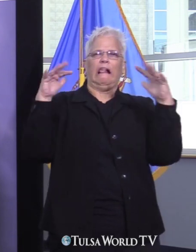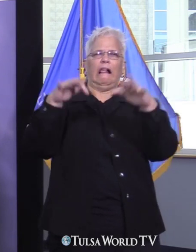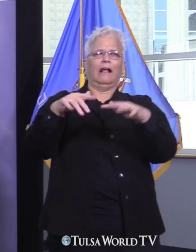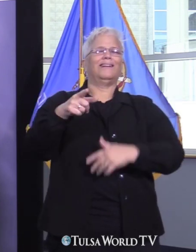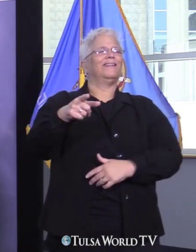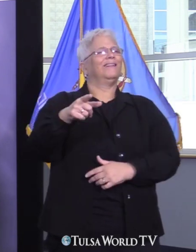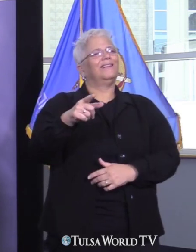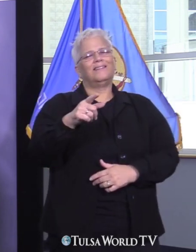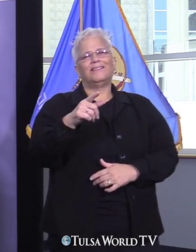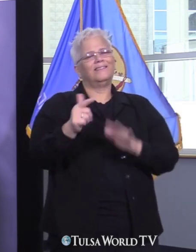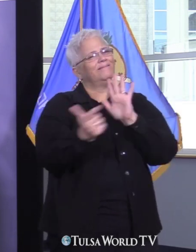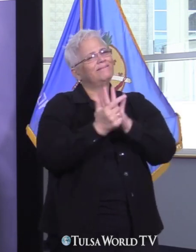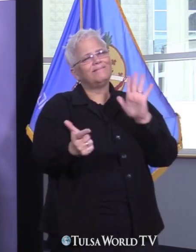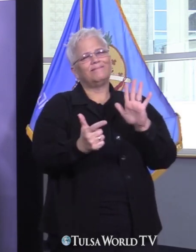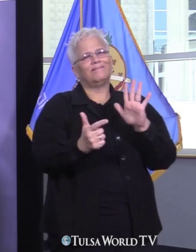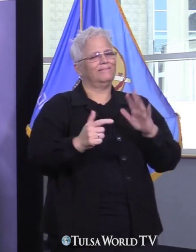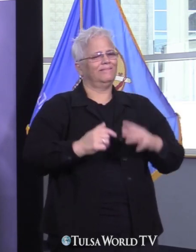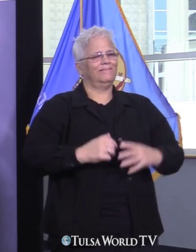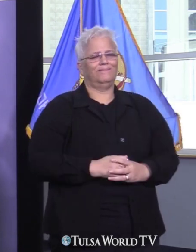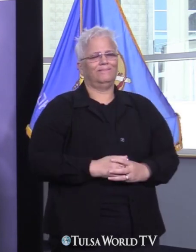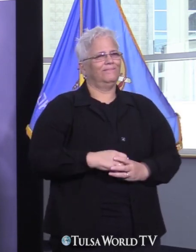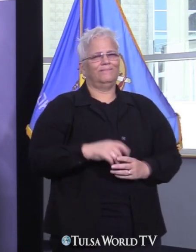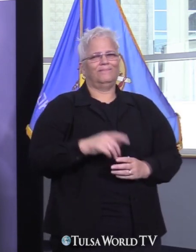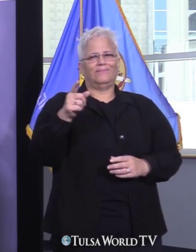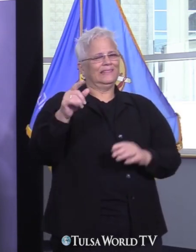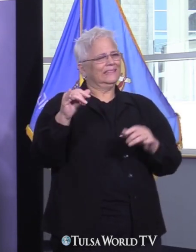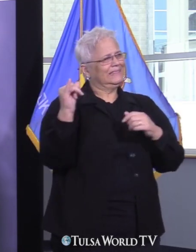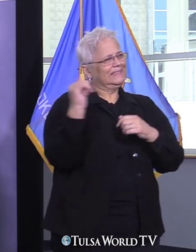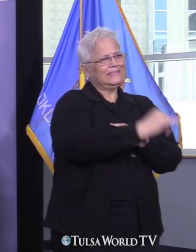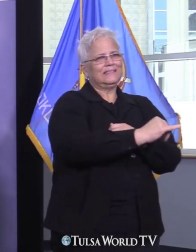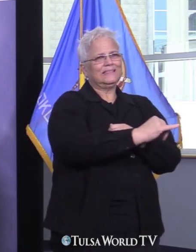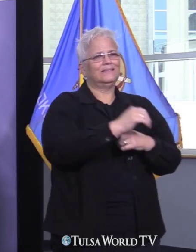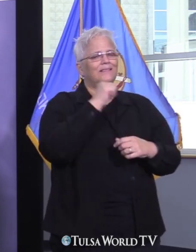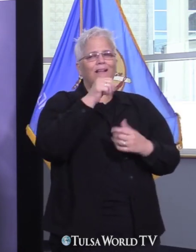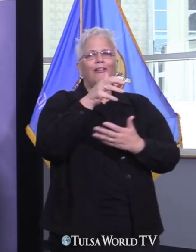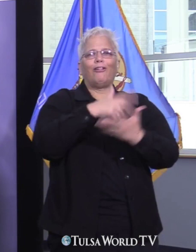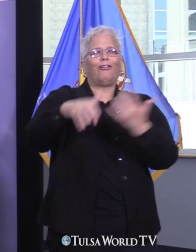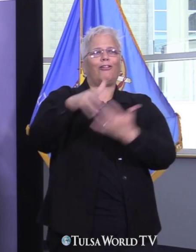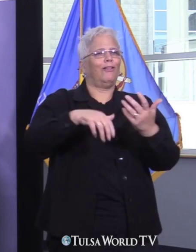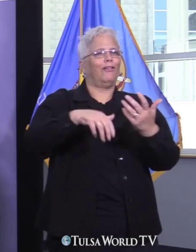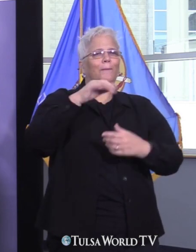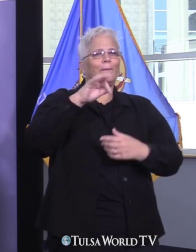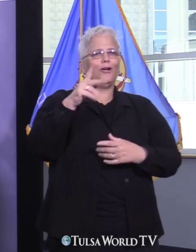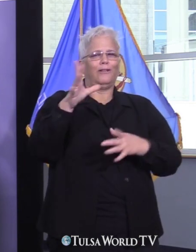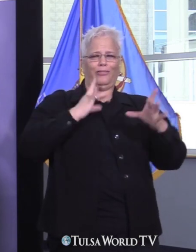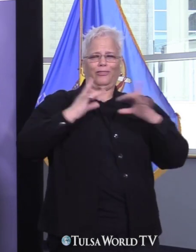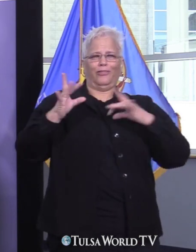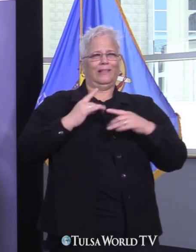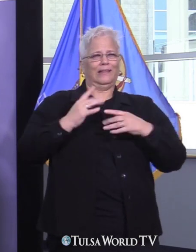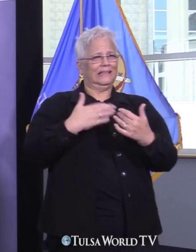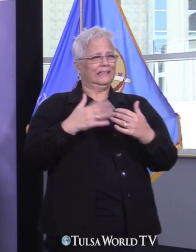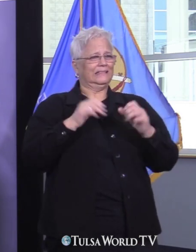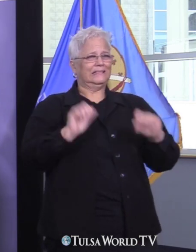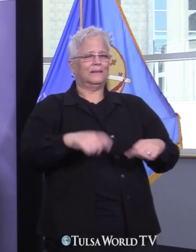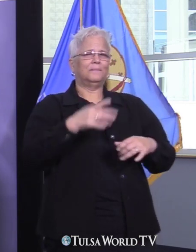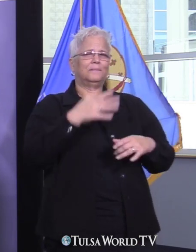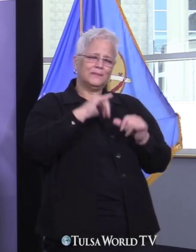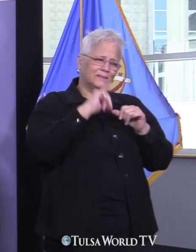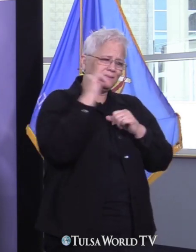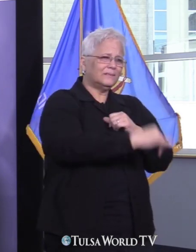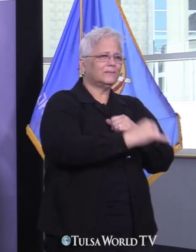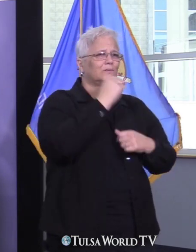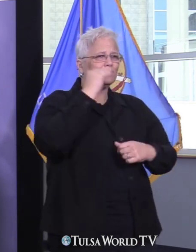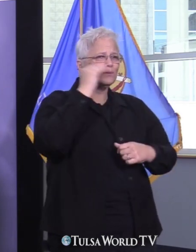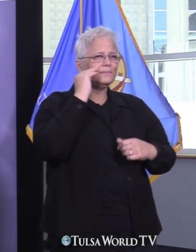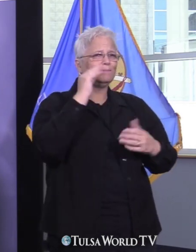That can lend itself to other health problems both for individuals and for families. So we want people